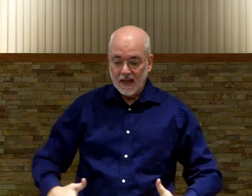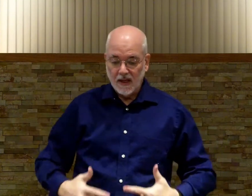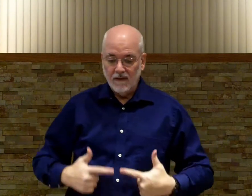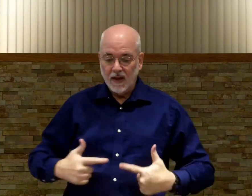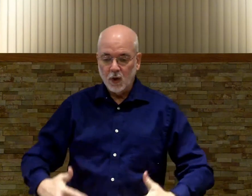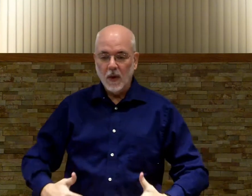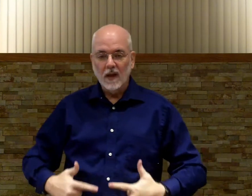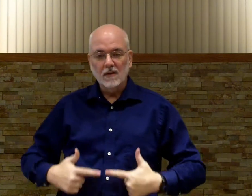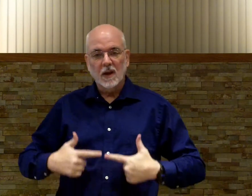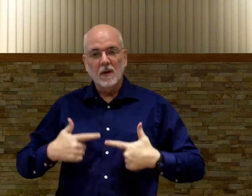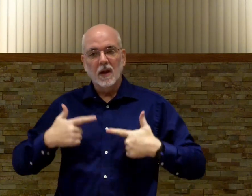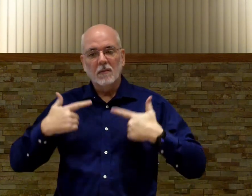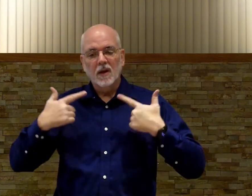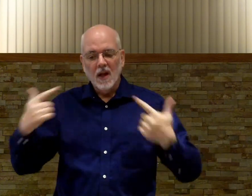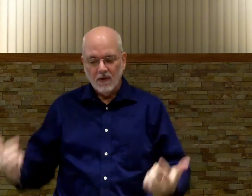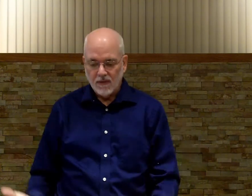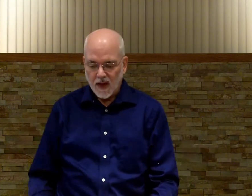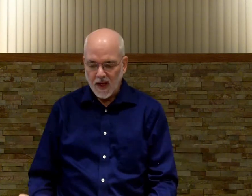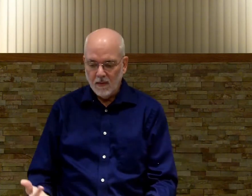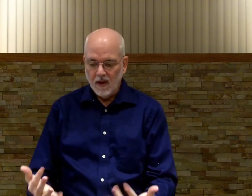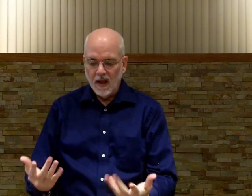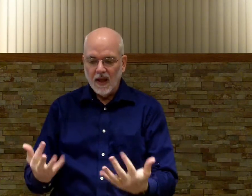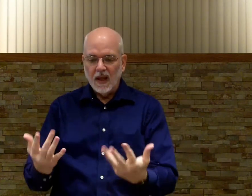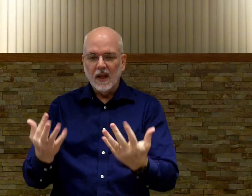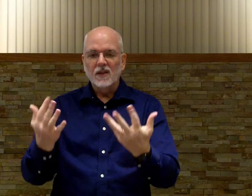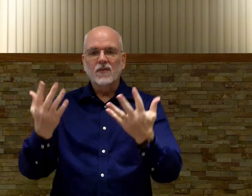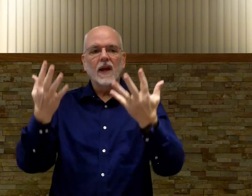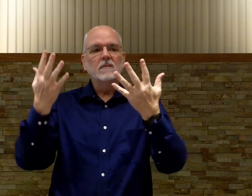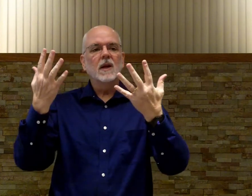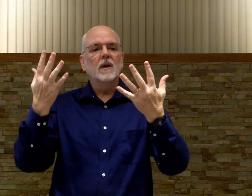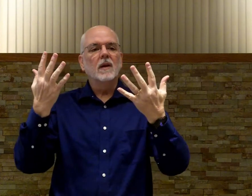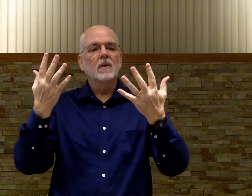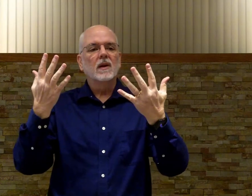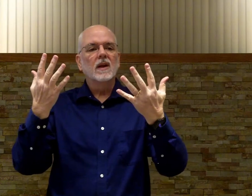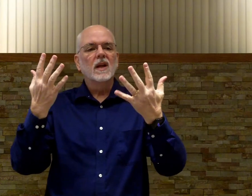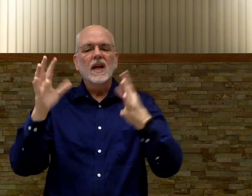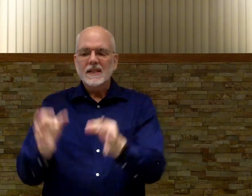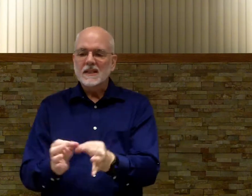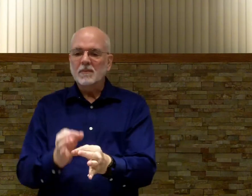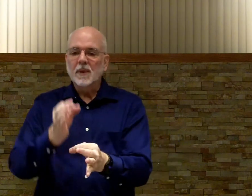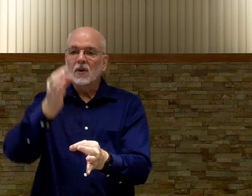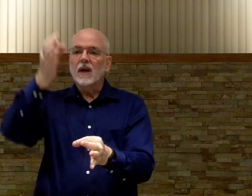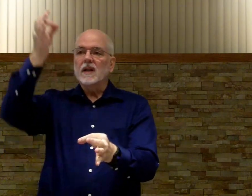living two l's coming up flame is flames coming up spirits